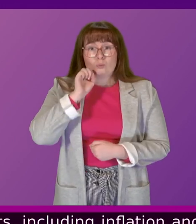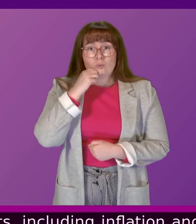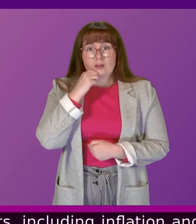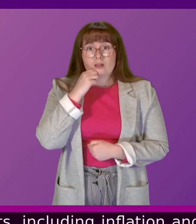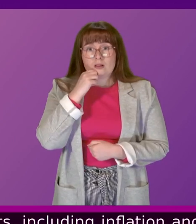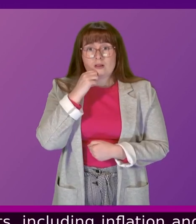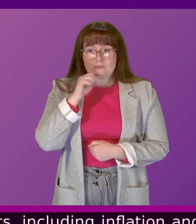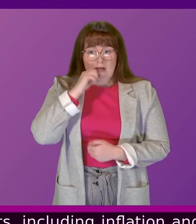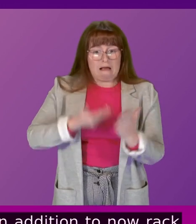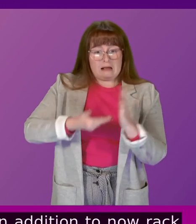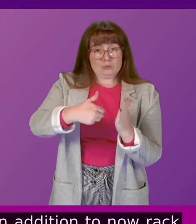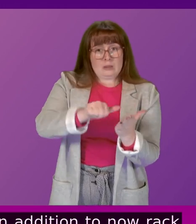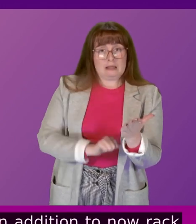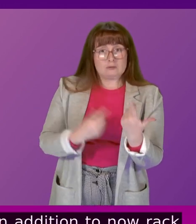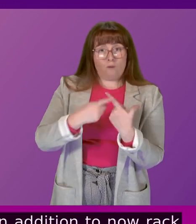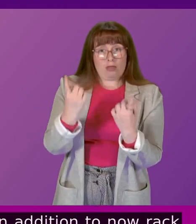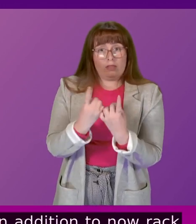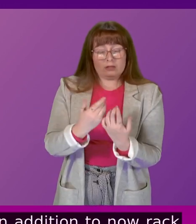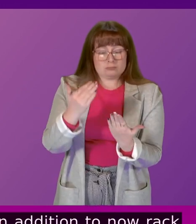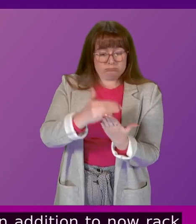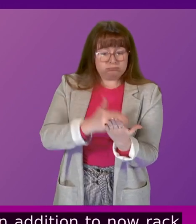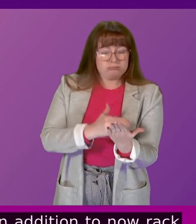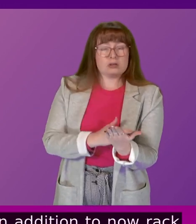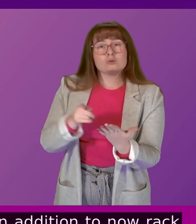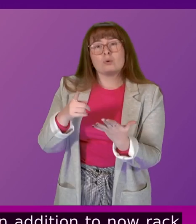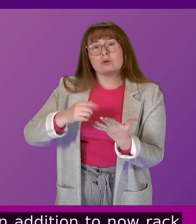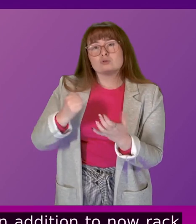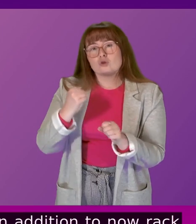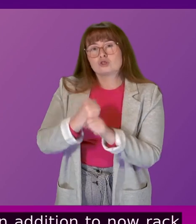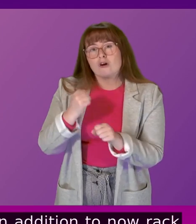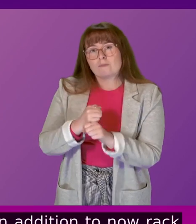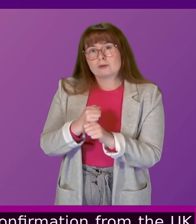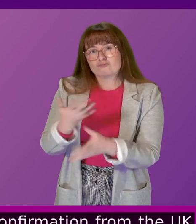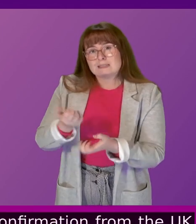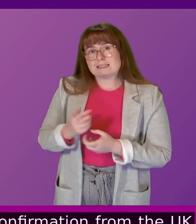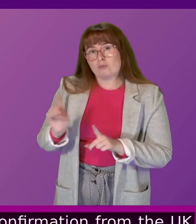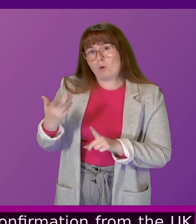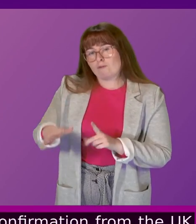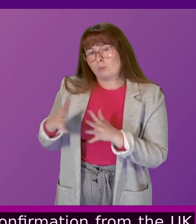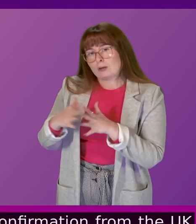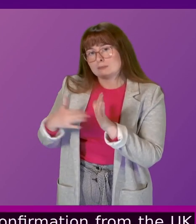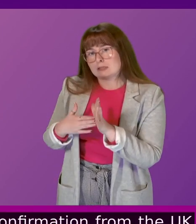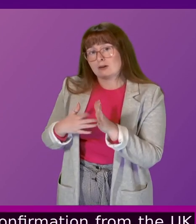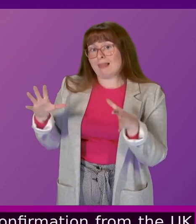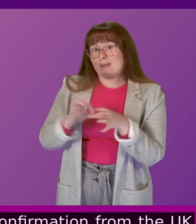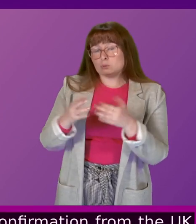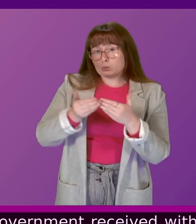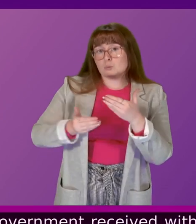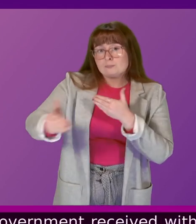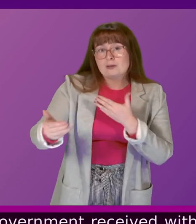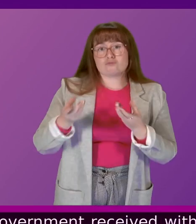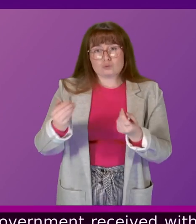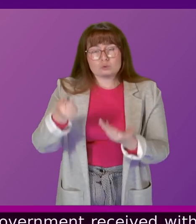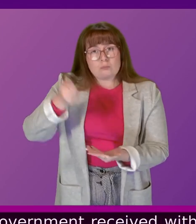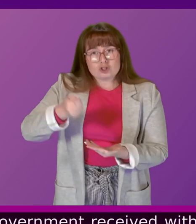added onto that list. What confirmation from the UK Government has the Scottish Government received with regards to the capital and resource budgets?